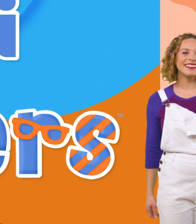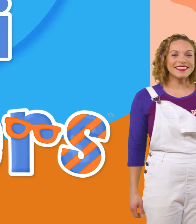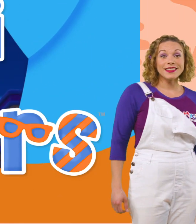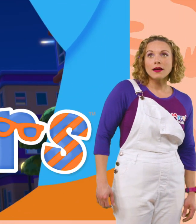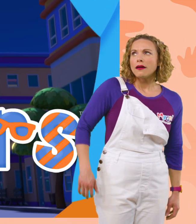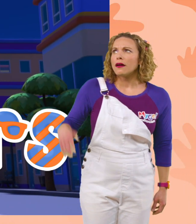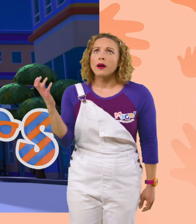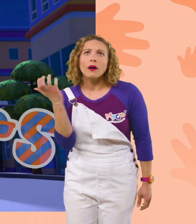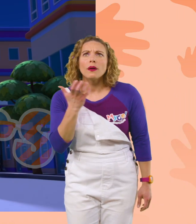Whoa!